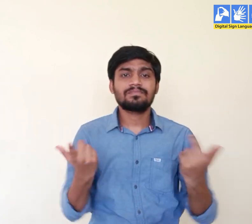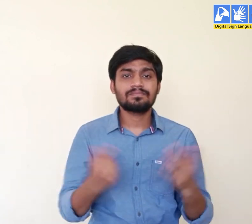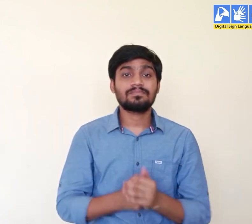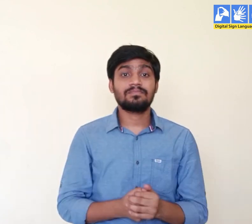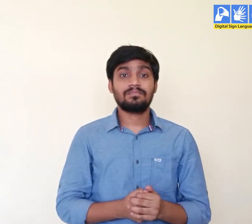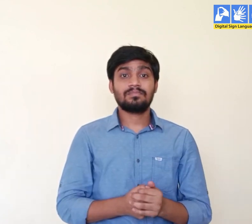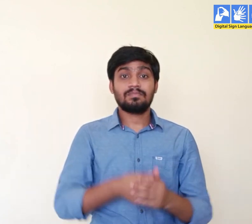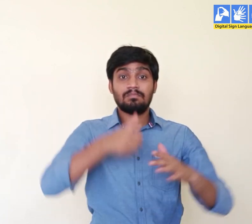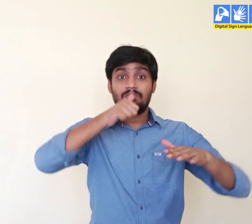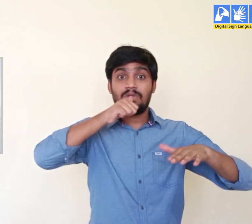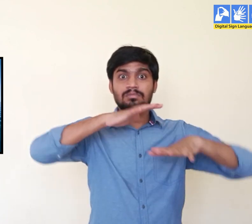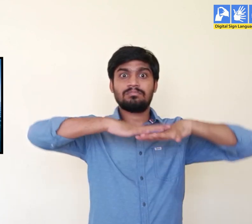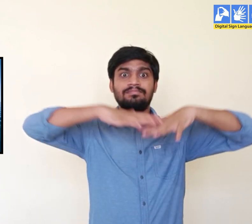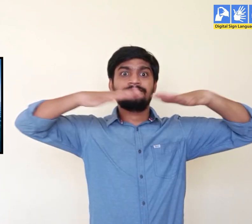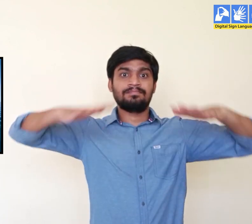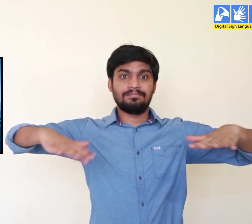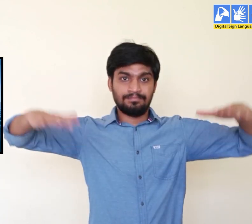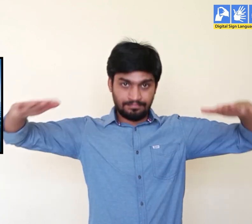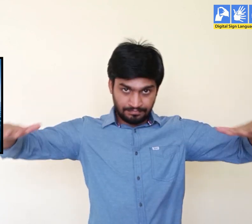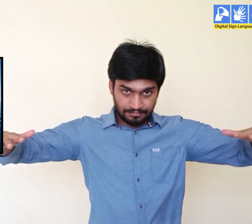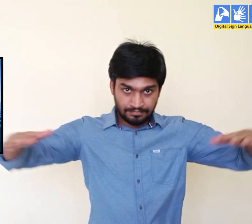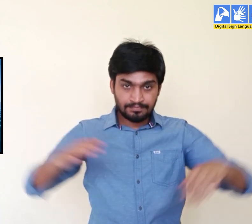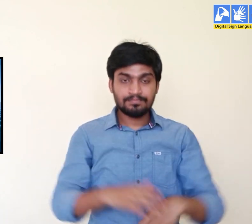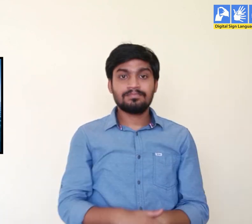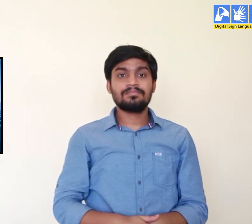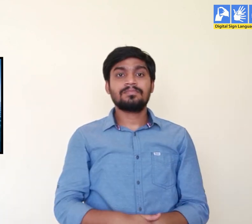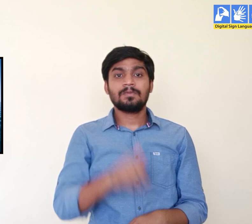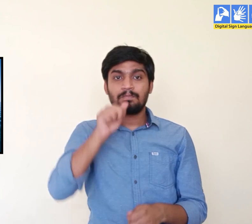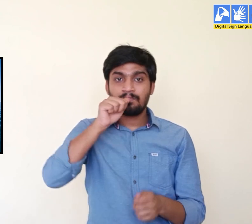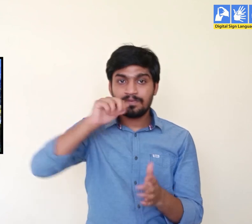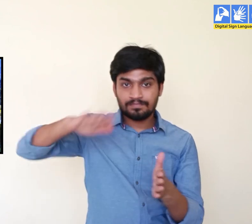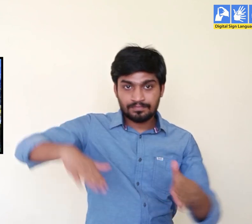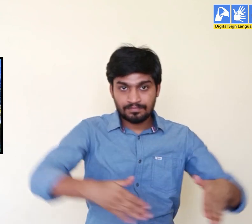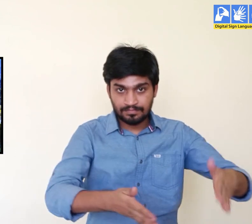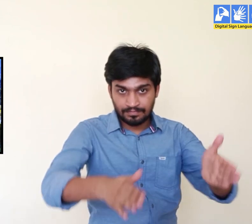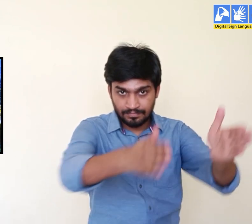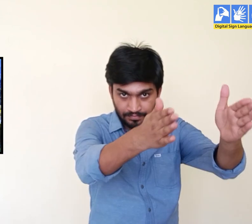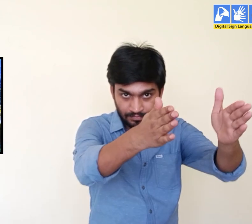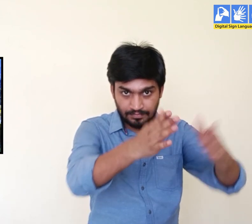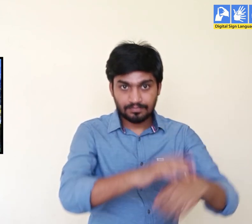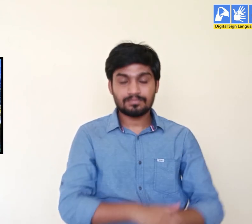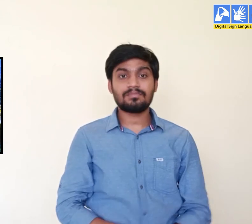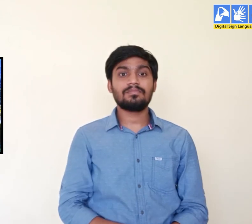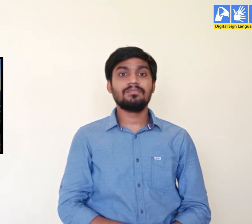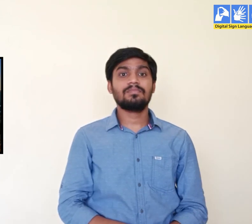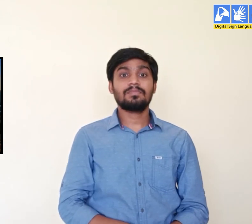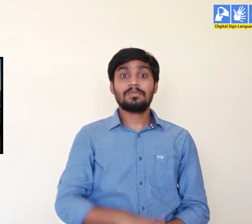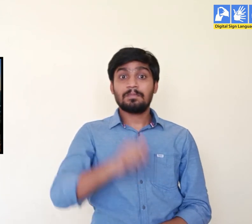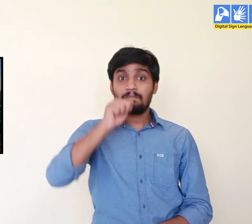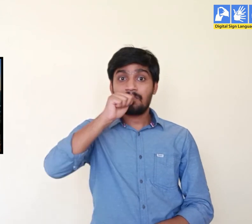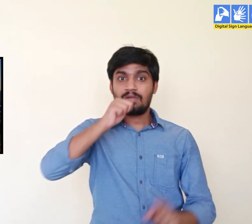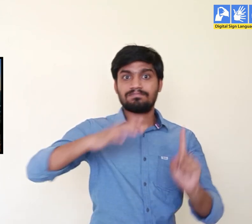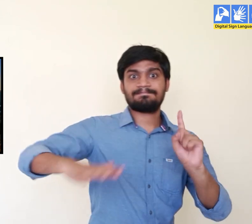The different bodies of waters are oceans, rivers and lakes.